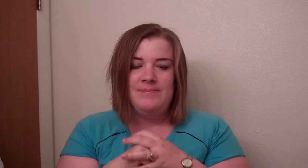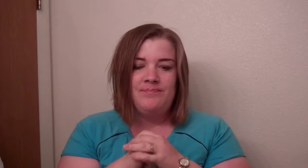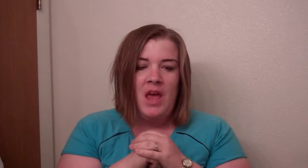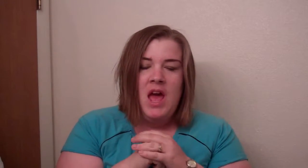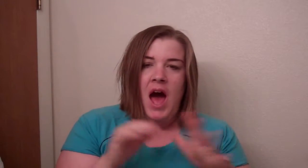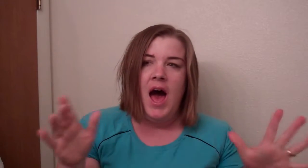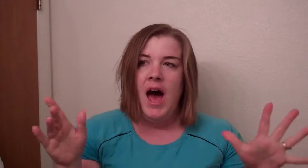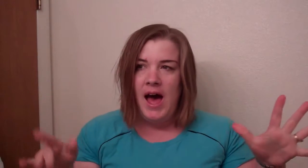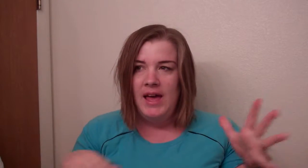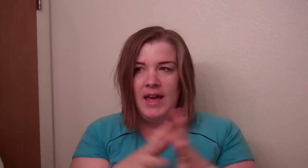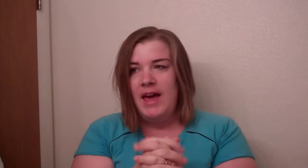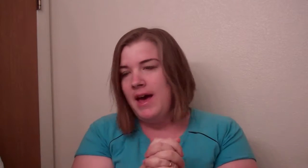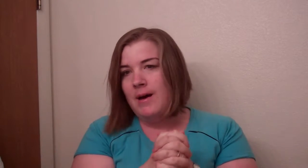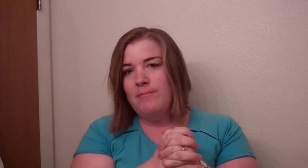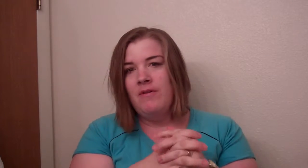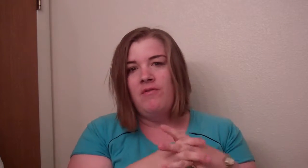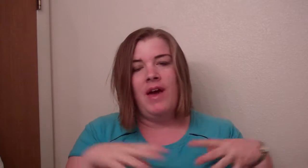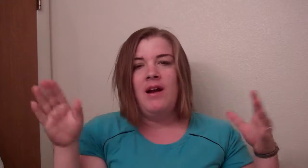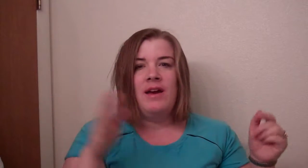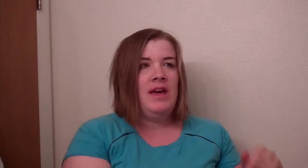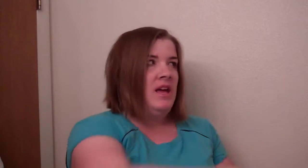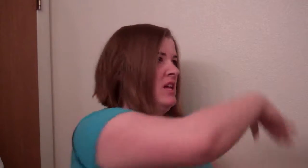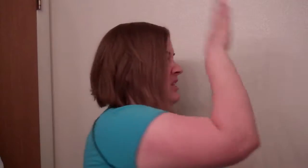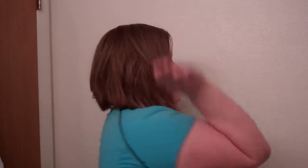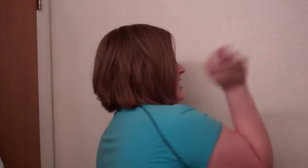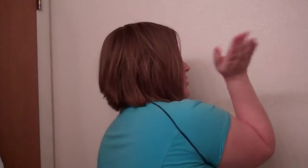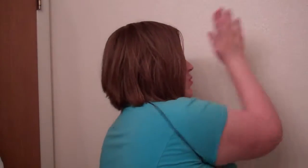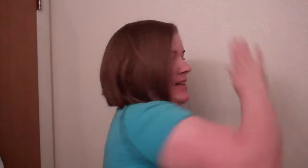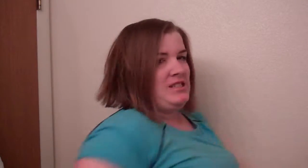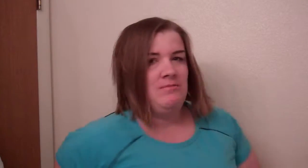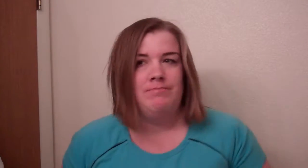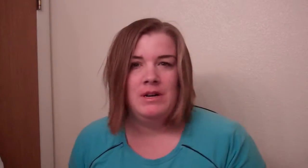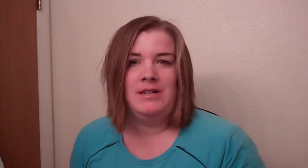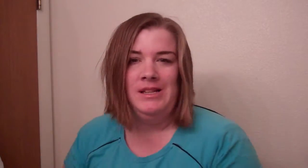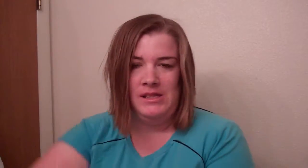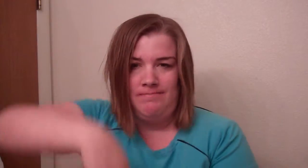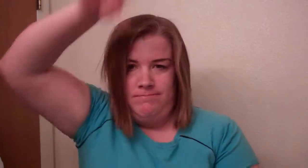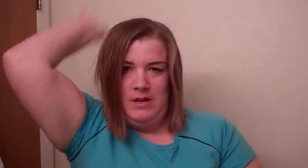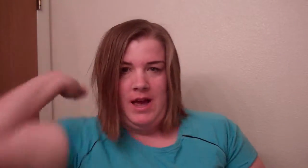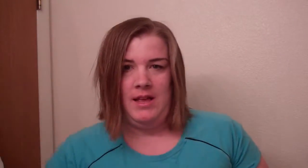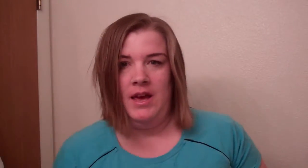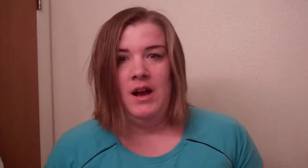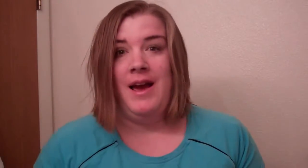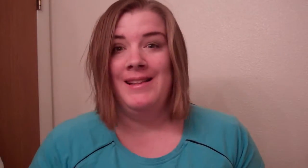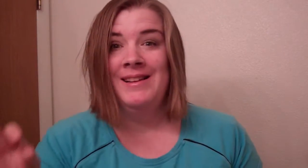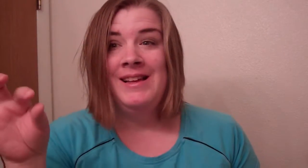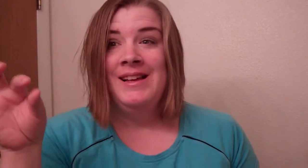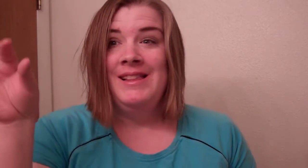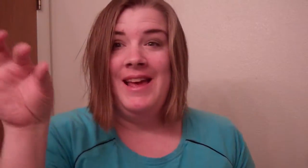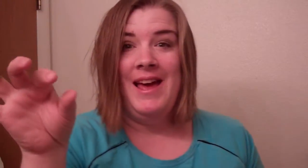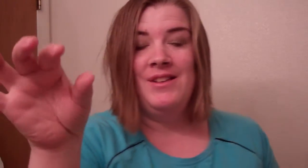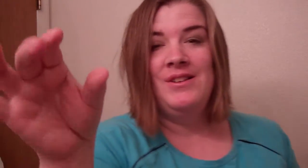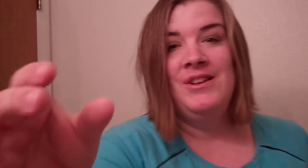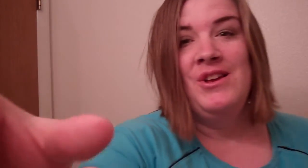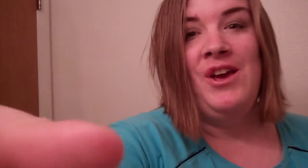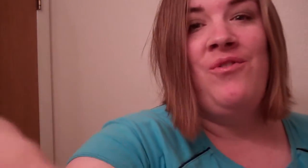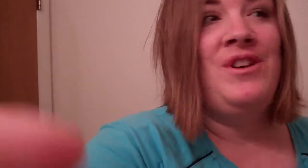I am very what the book the book out of here and then if we